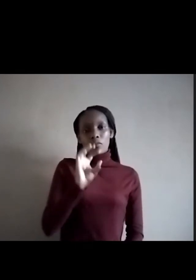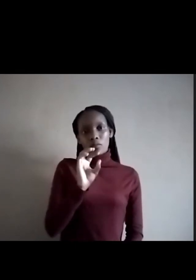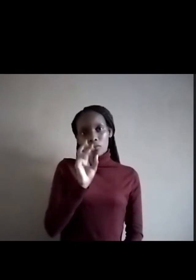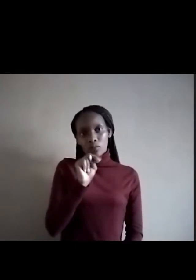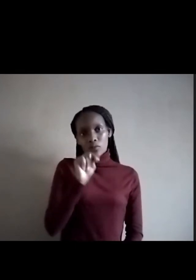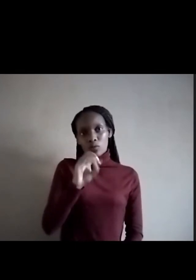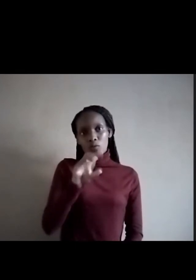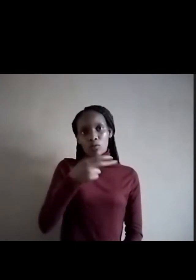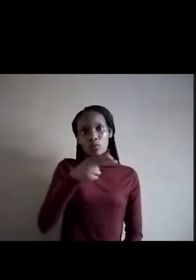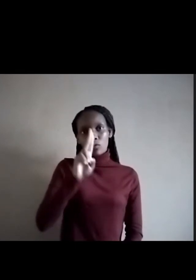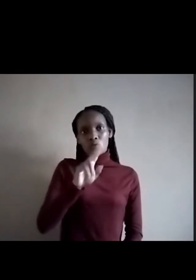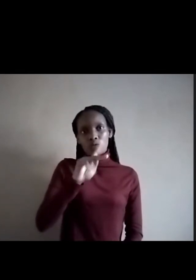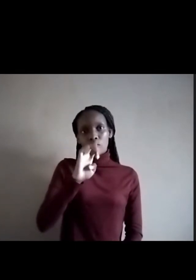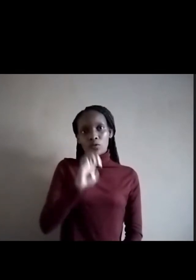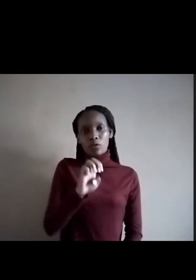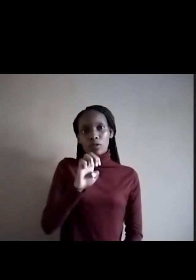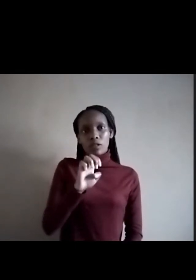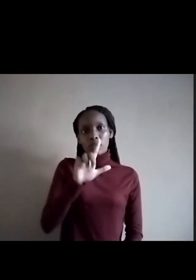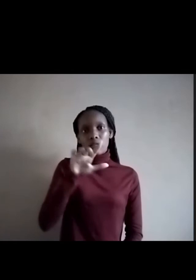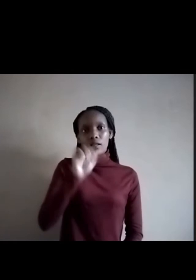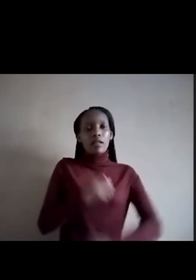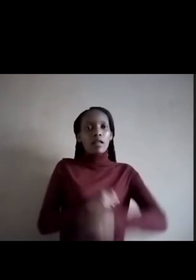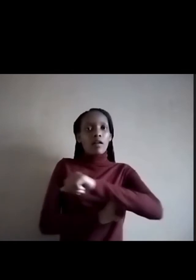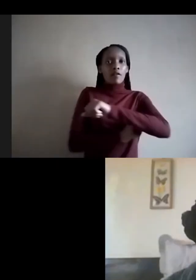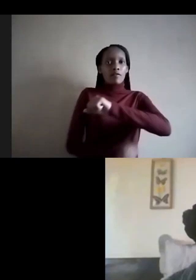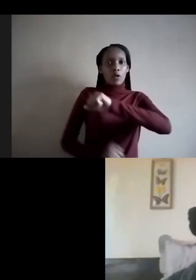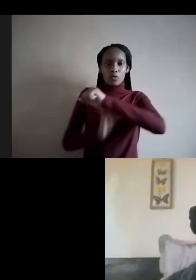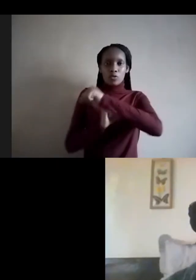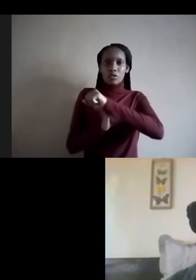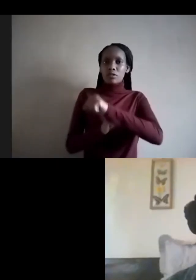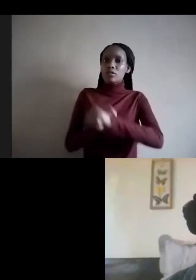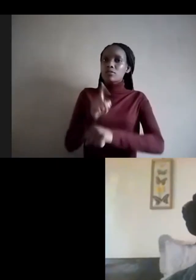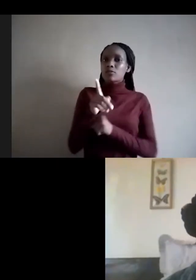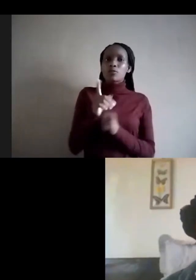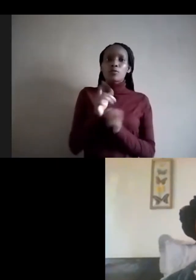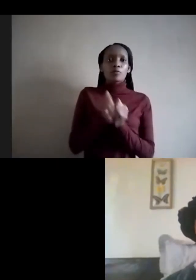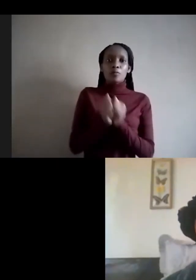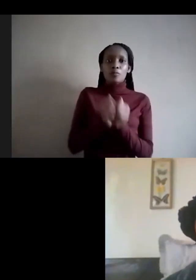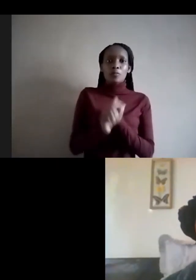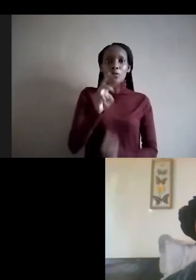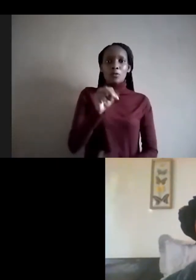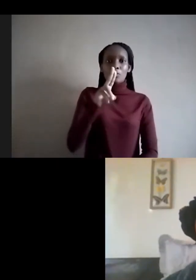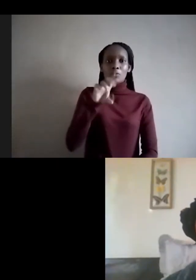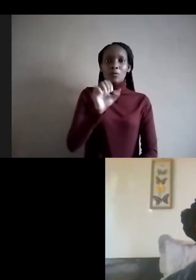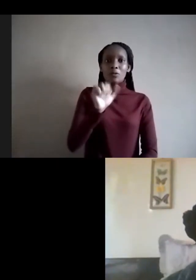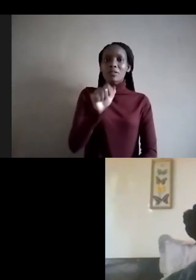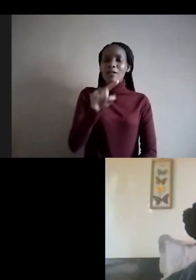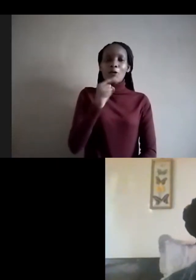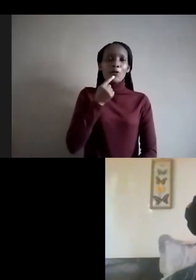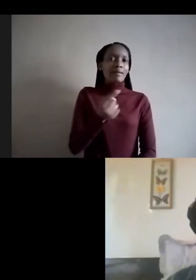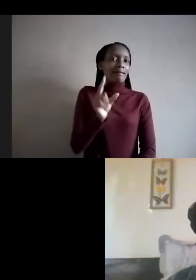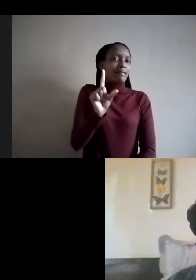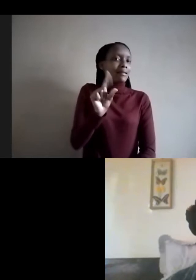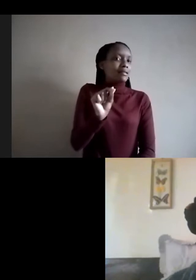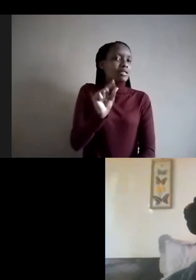But Musa, you just said something very interesting. That if